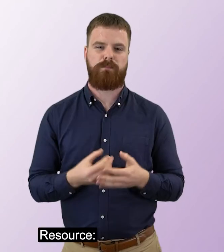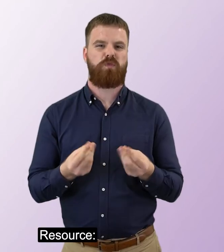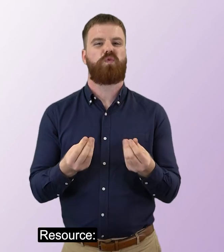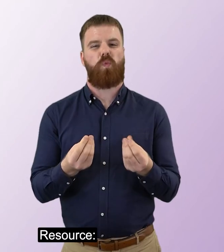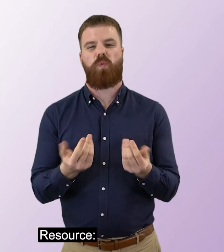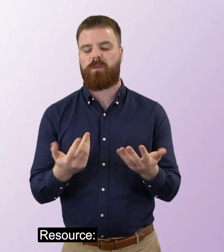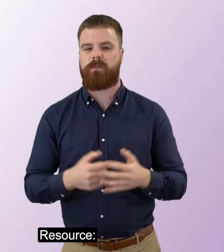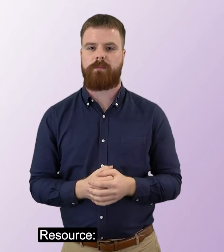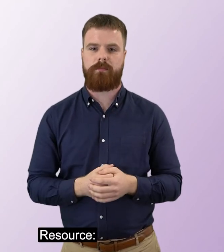Resource